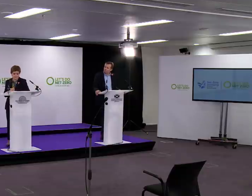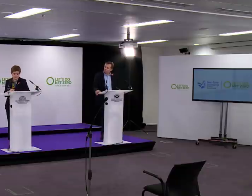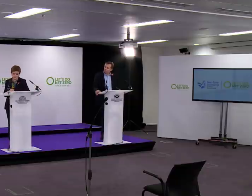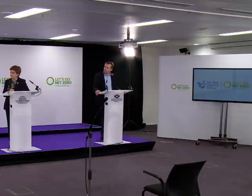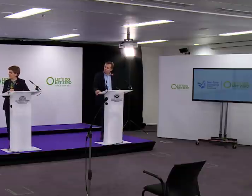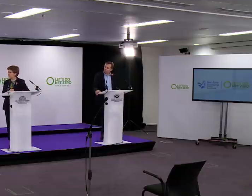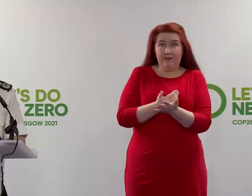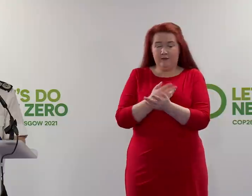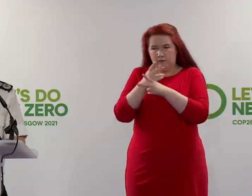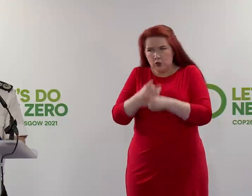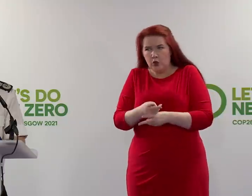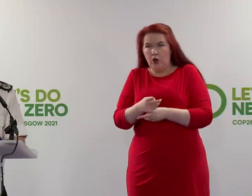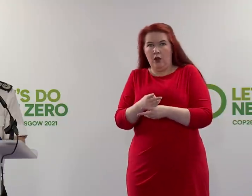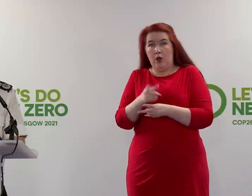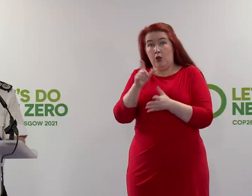COP26.